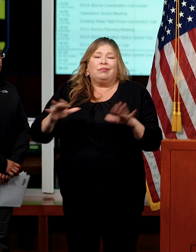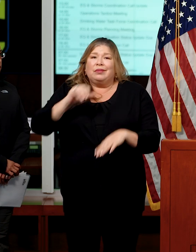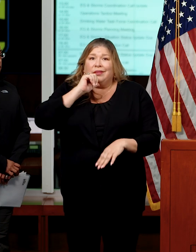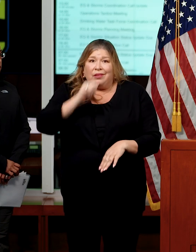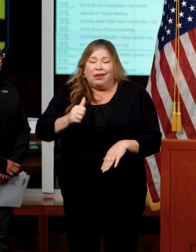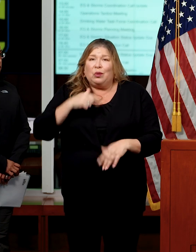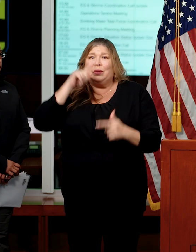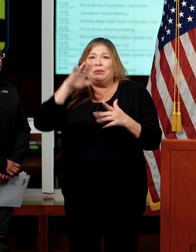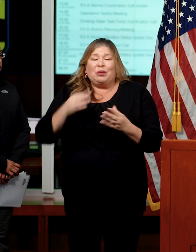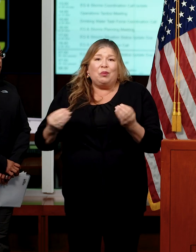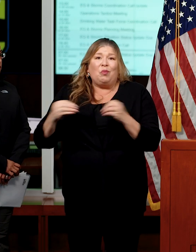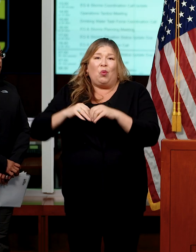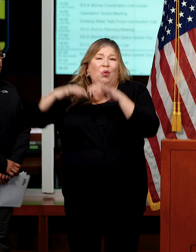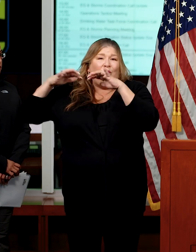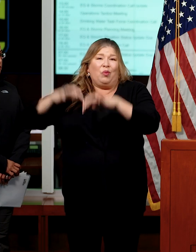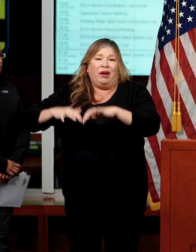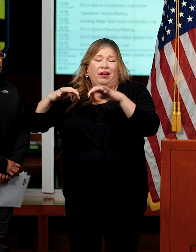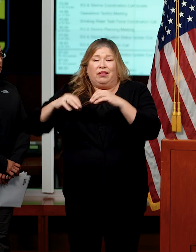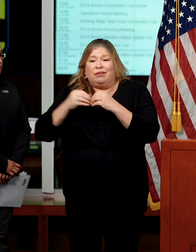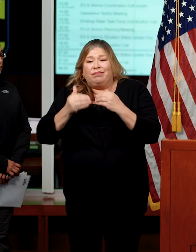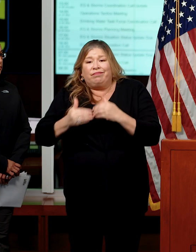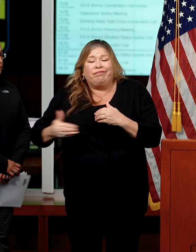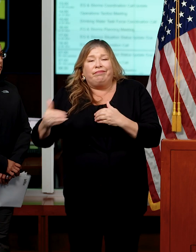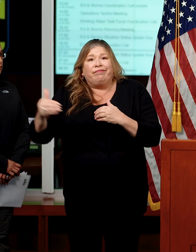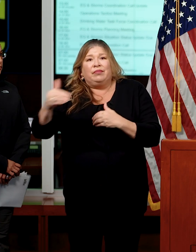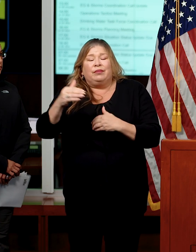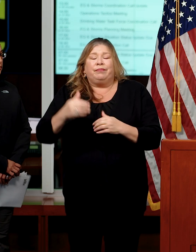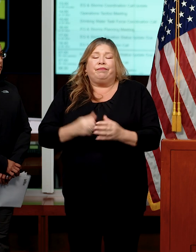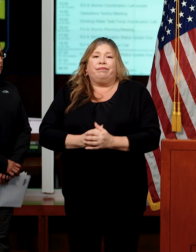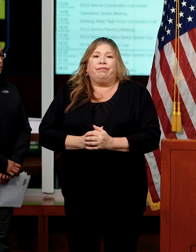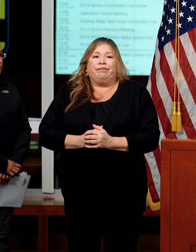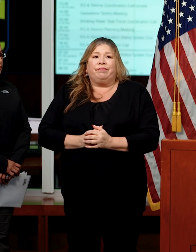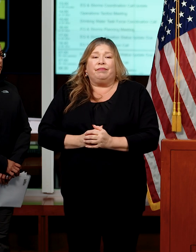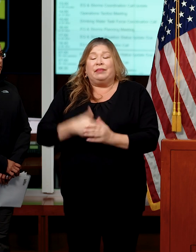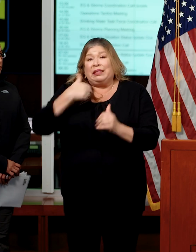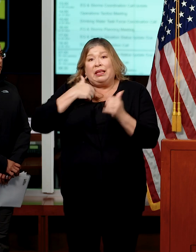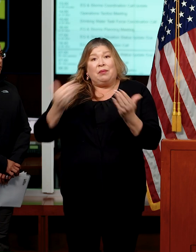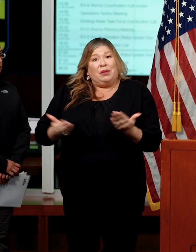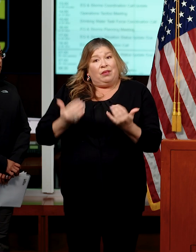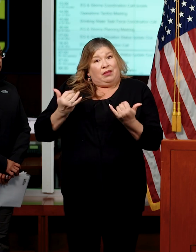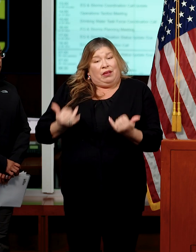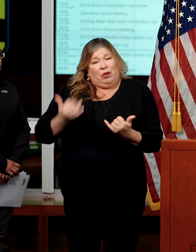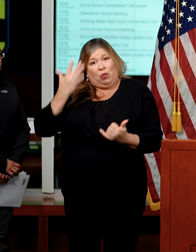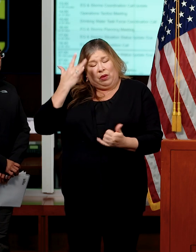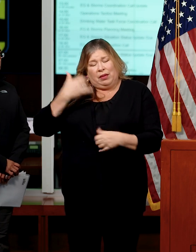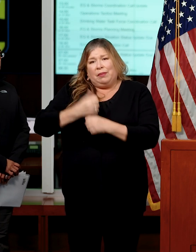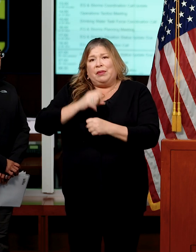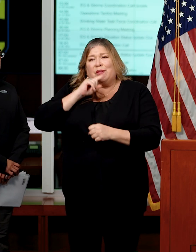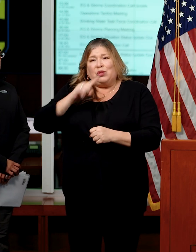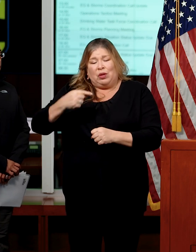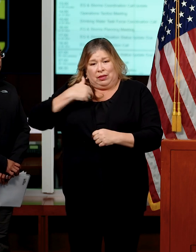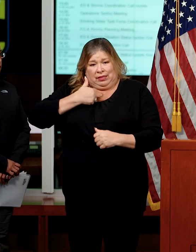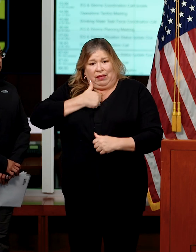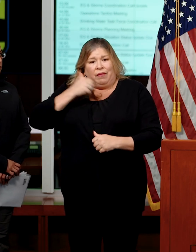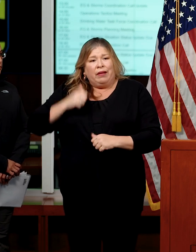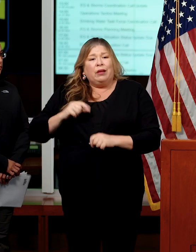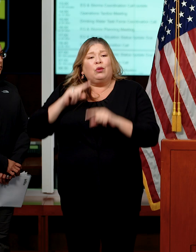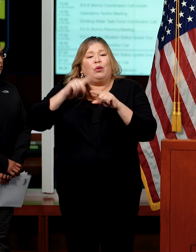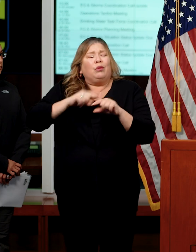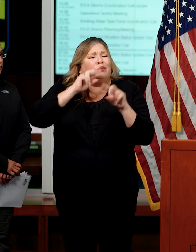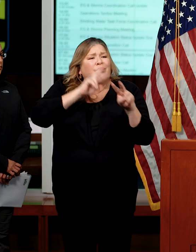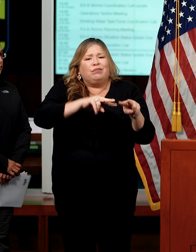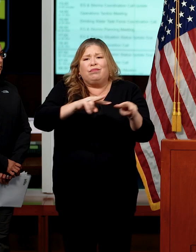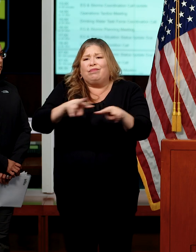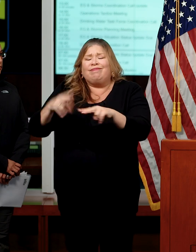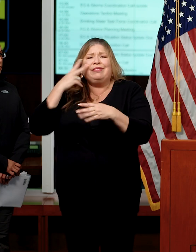additional rainfall to come in the coming days. I am here today to make sure that I can look at the damage personally. I